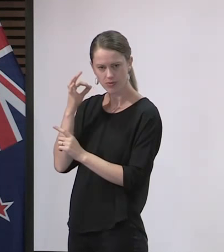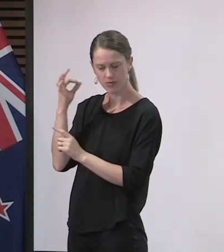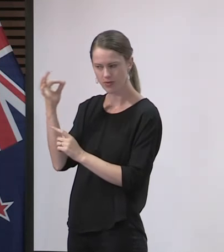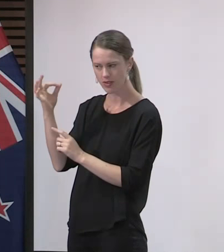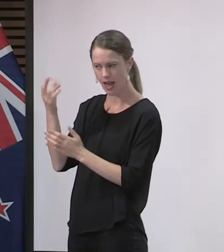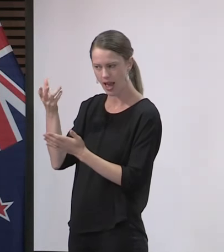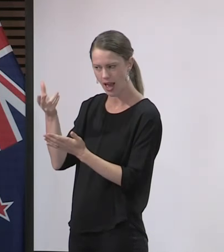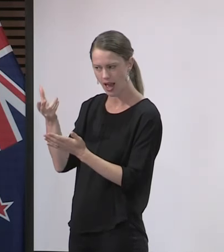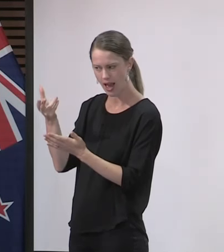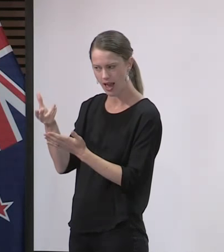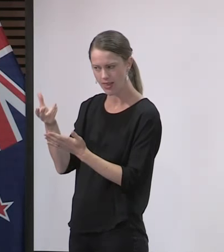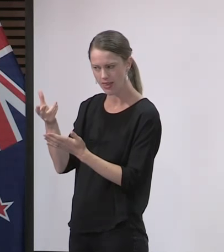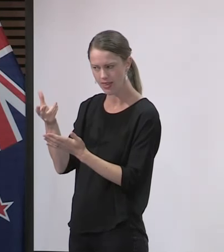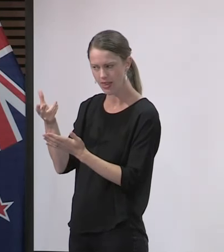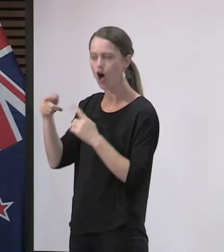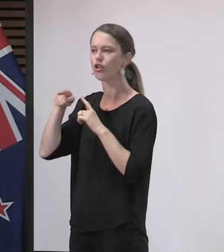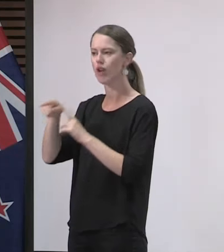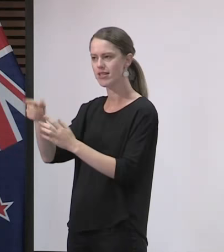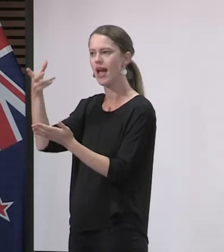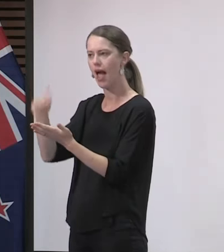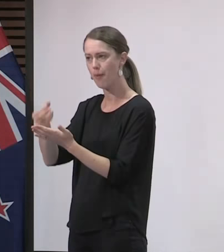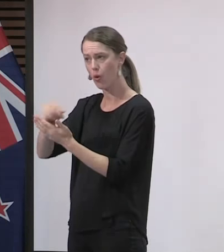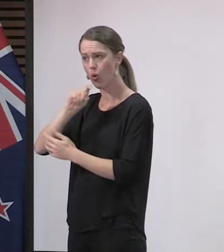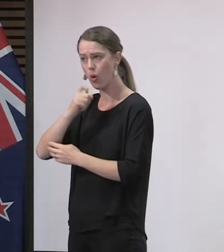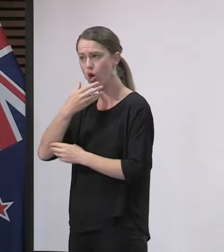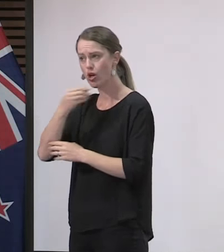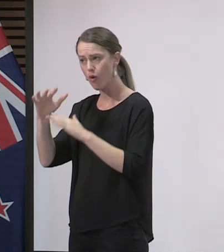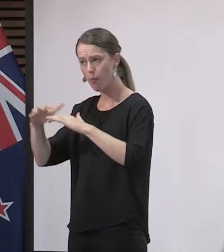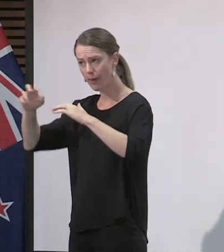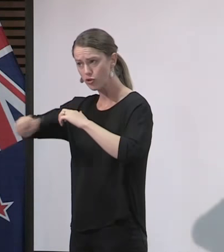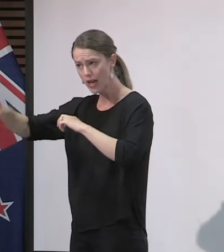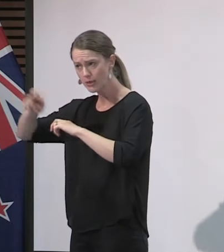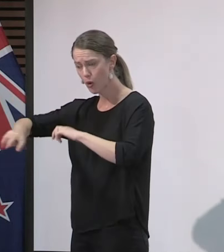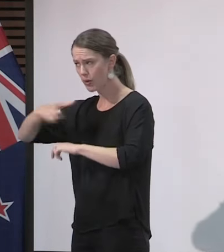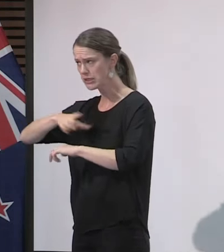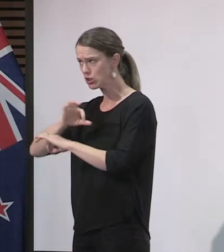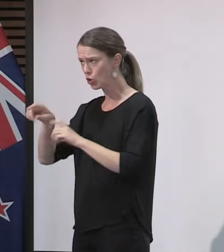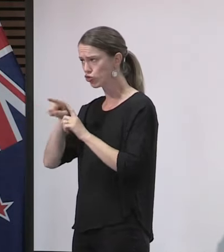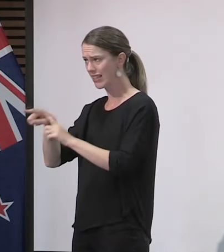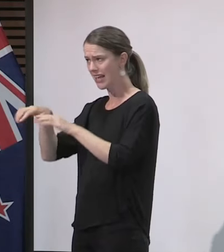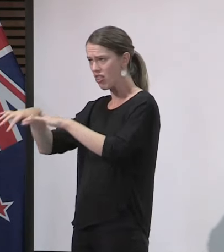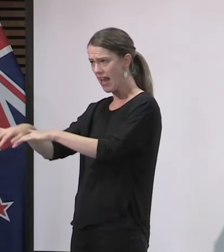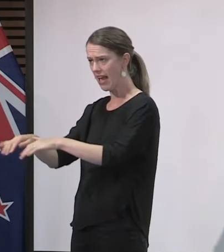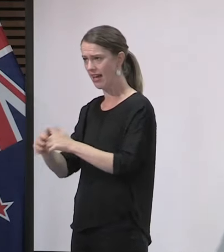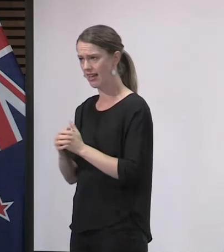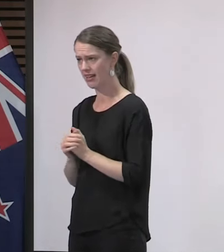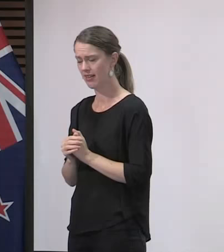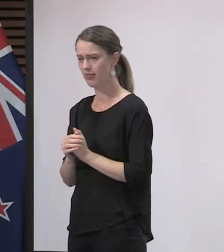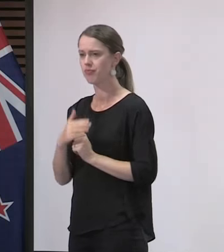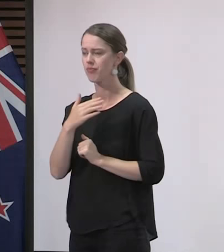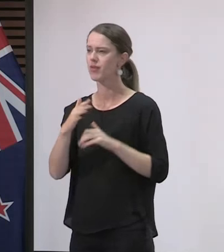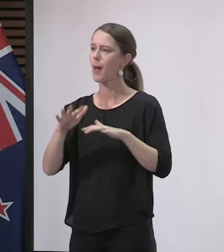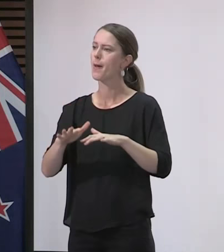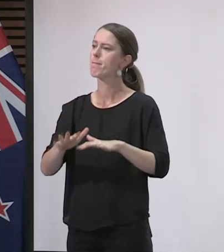it to public transit, which seems to be an area where there's very little contact tracing at all? Well, one of the things on public